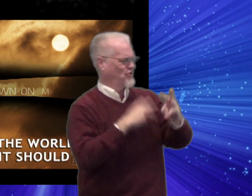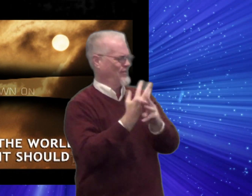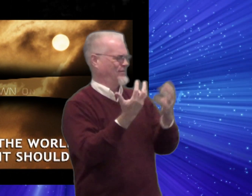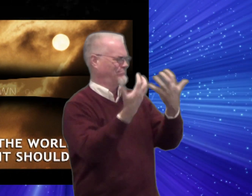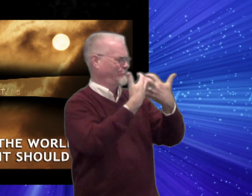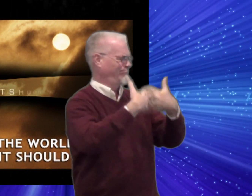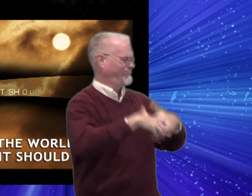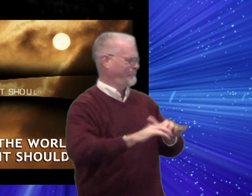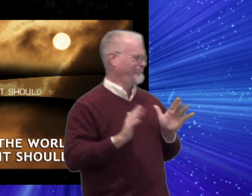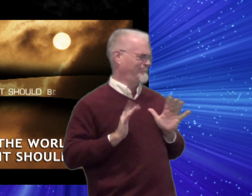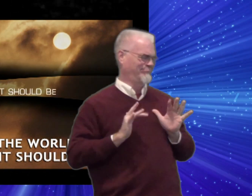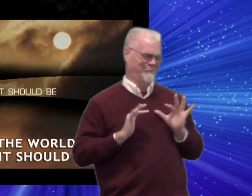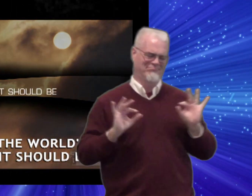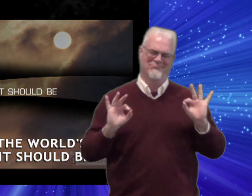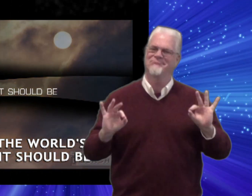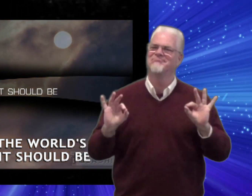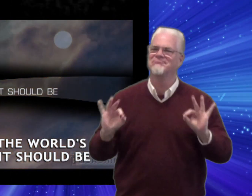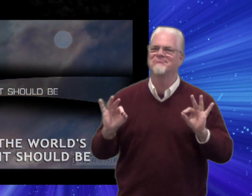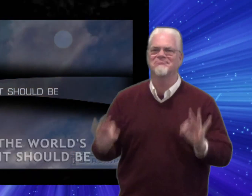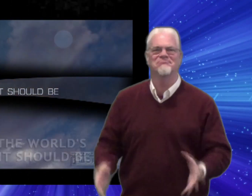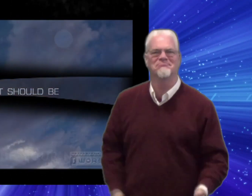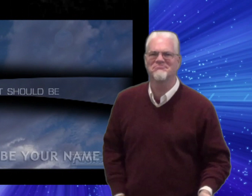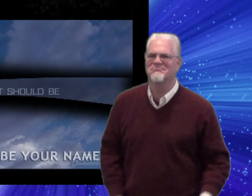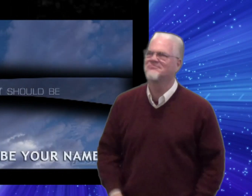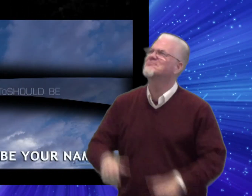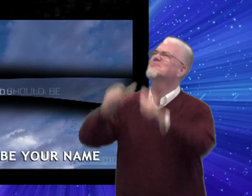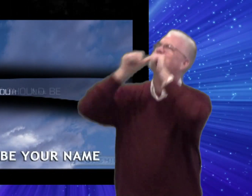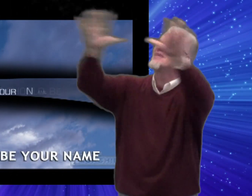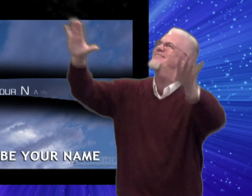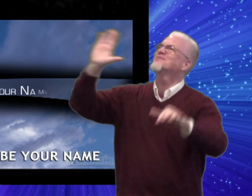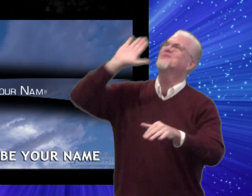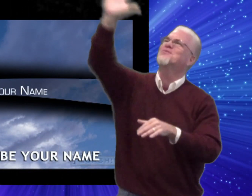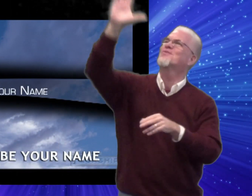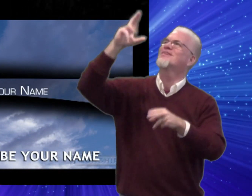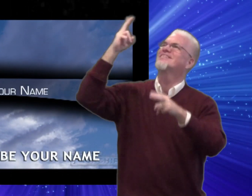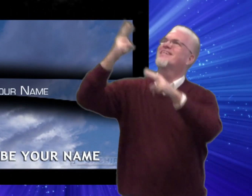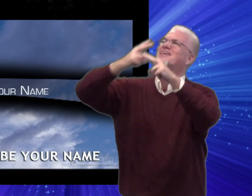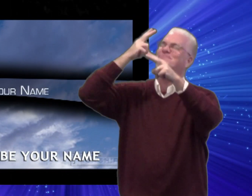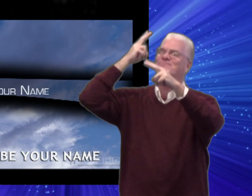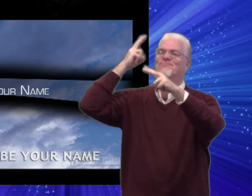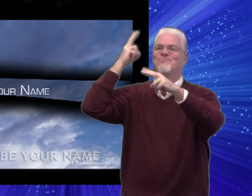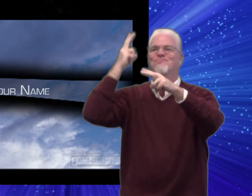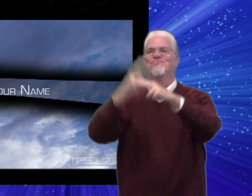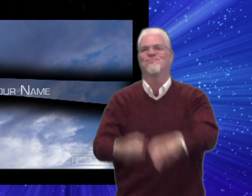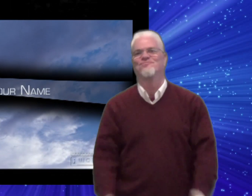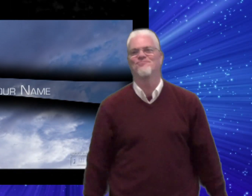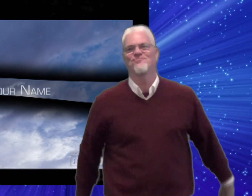the world's all as it should be Blessed be your name